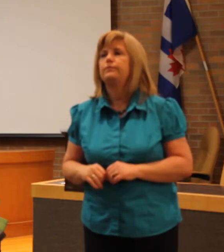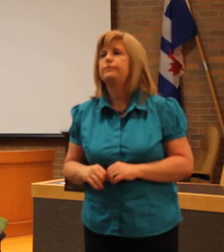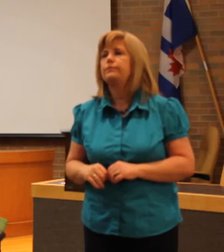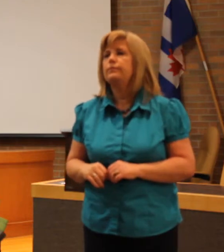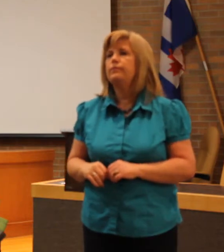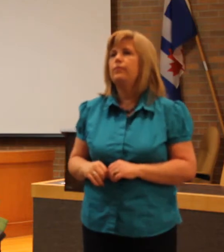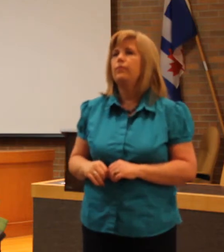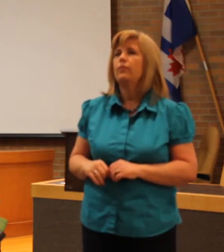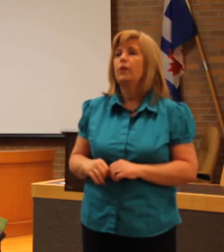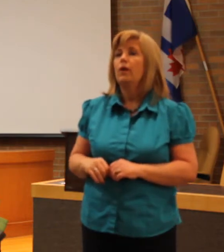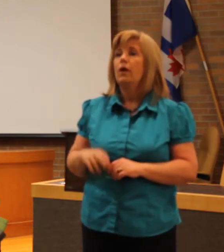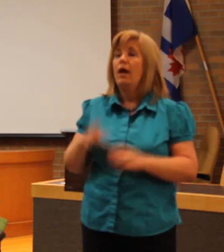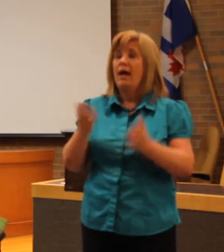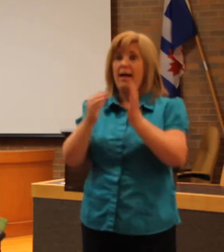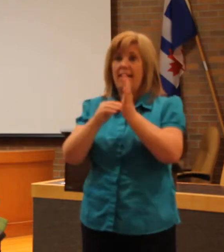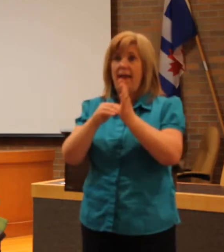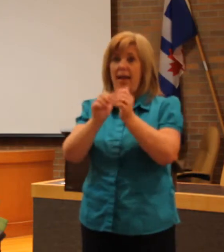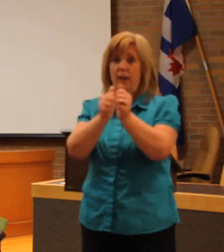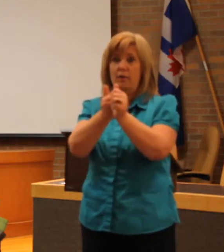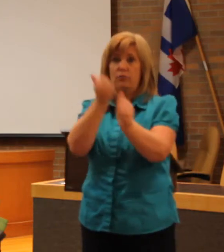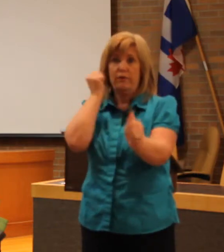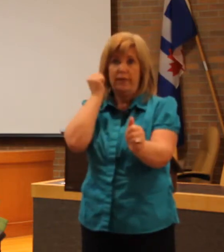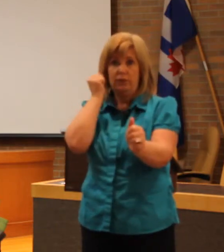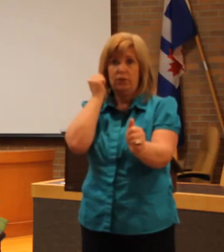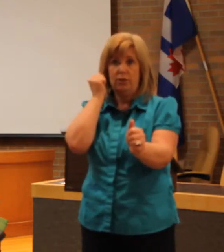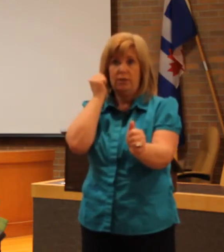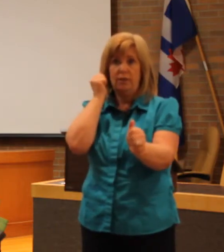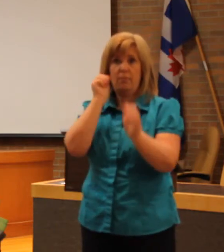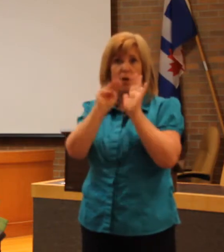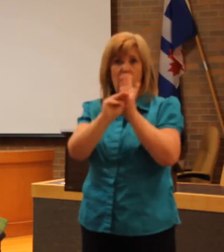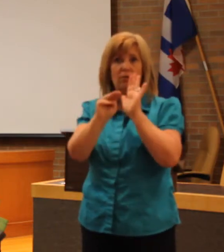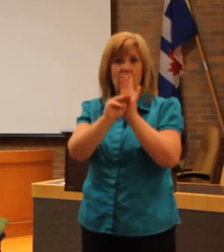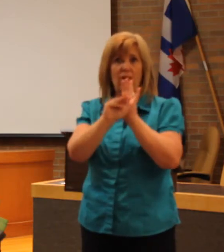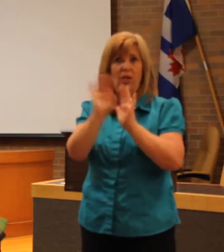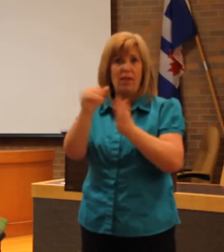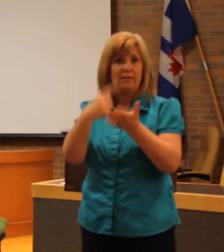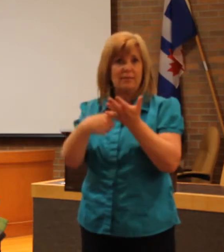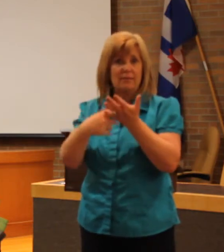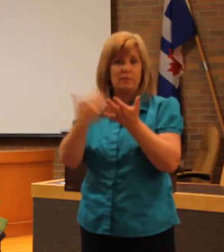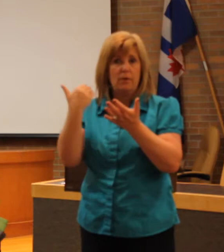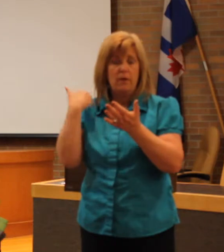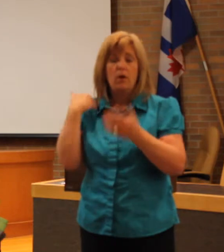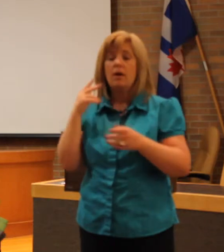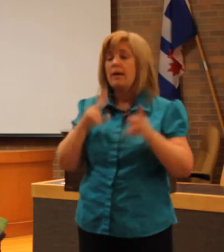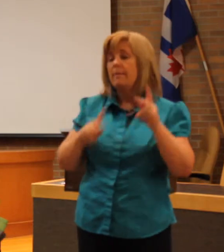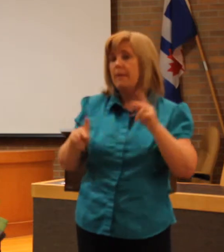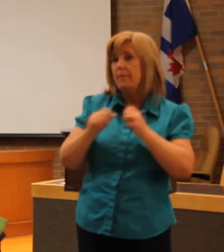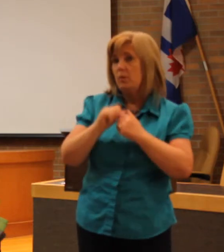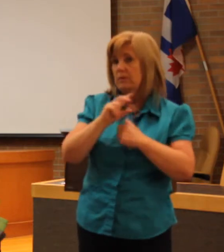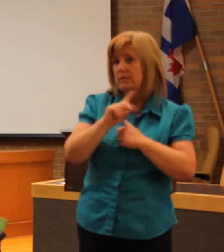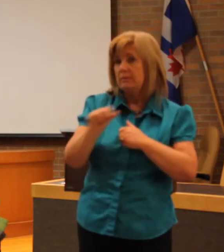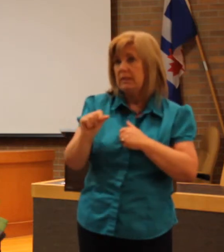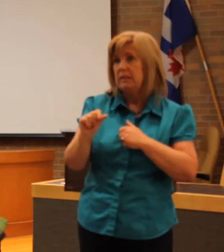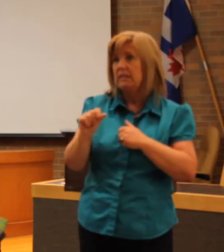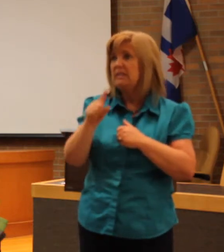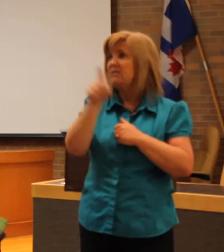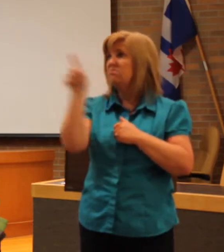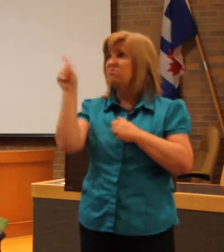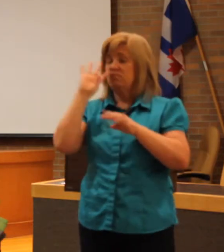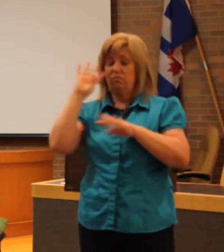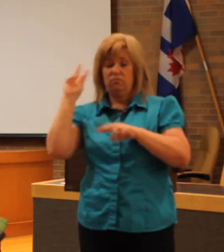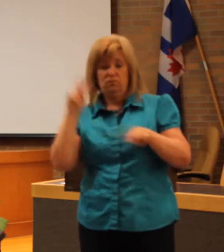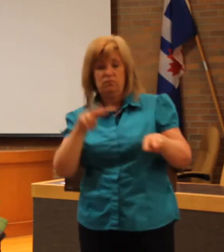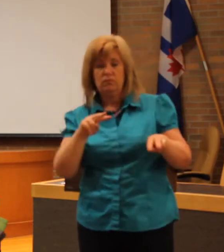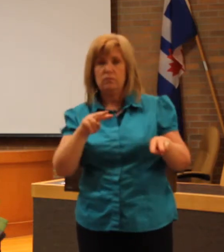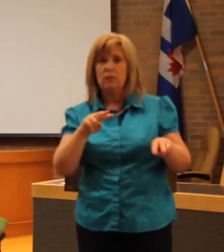that prevention model again that we talked about, people with disabilities often aren't recognized as being